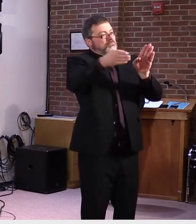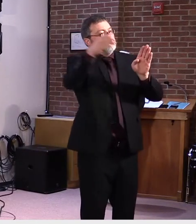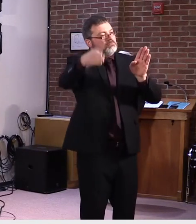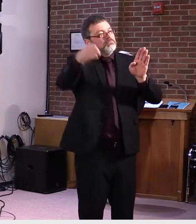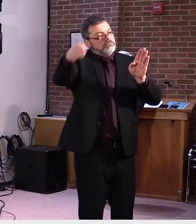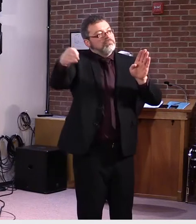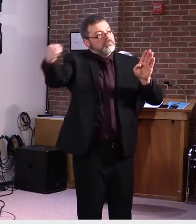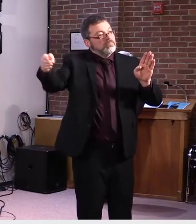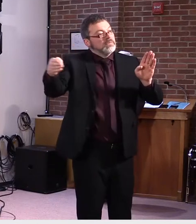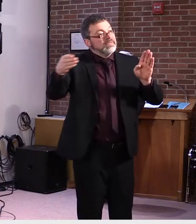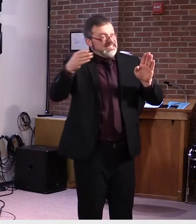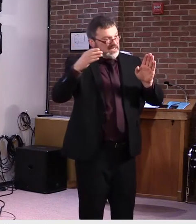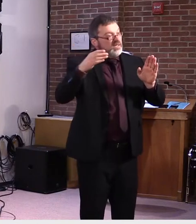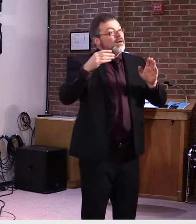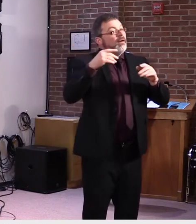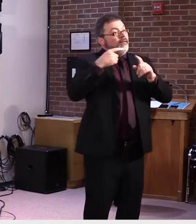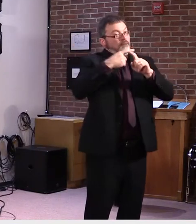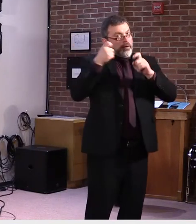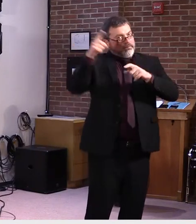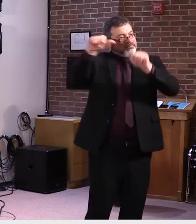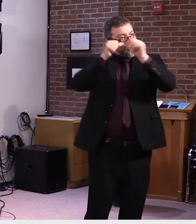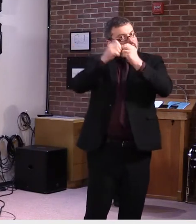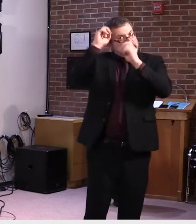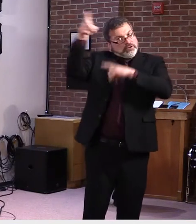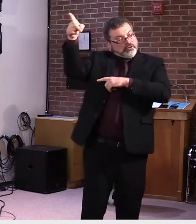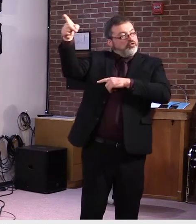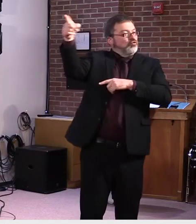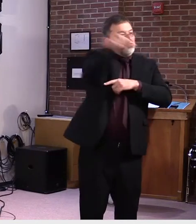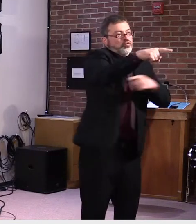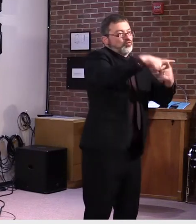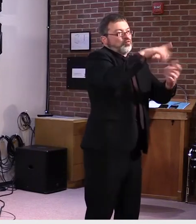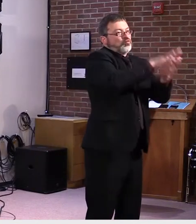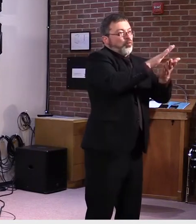Education for working rapidly to stand up these new complex programs.